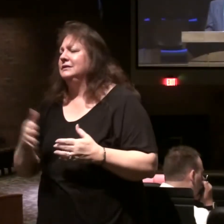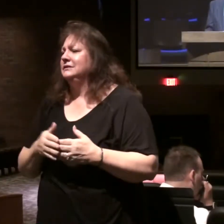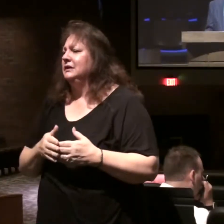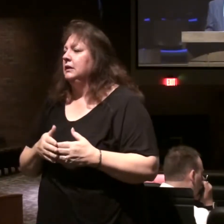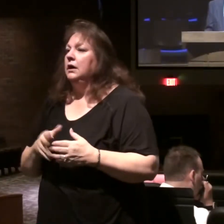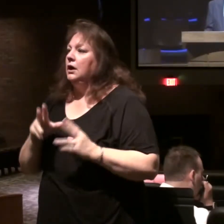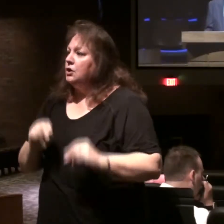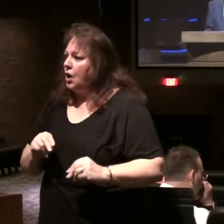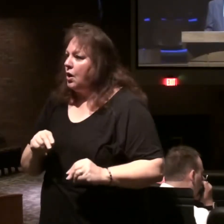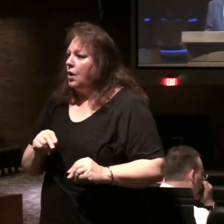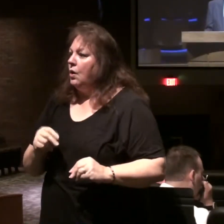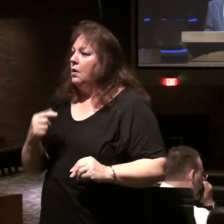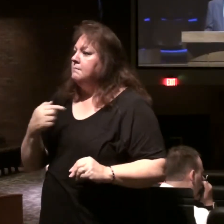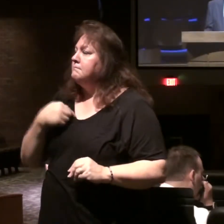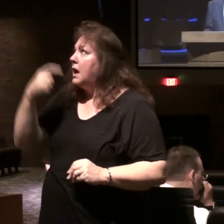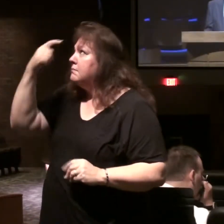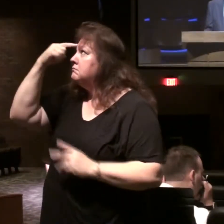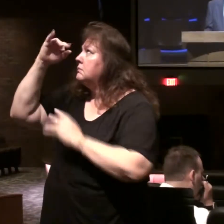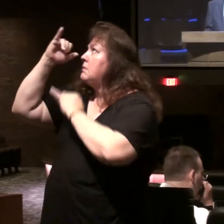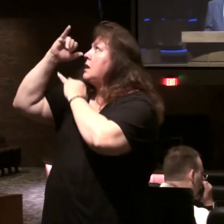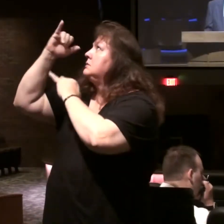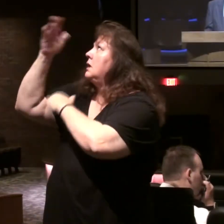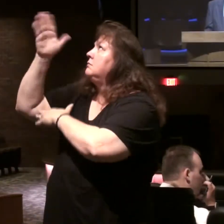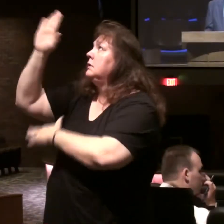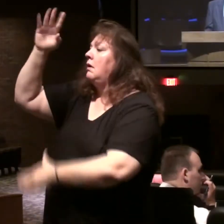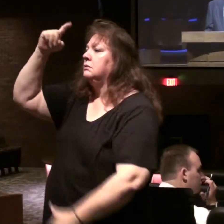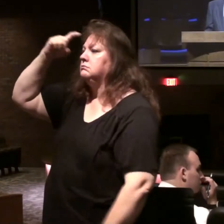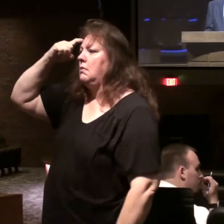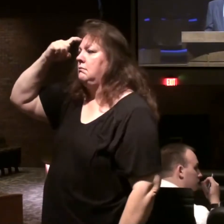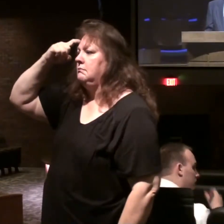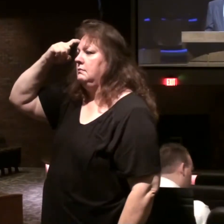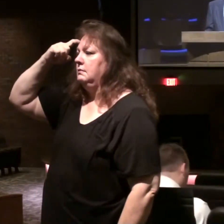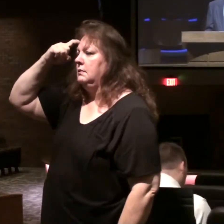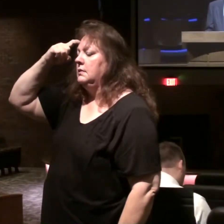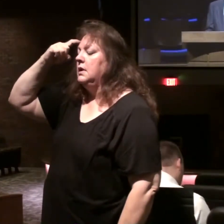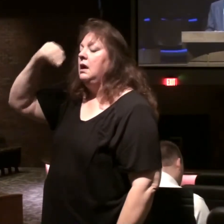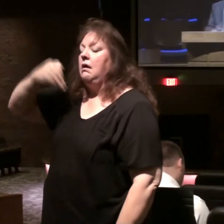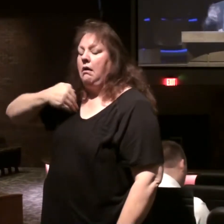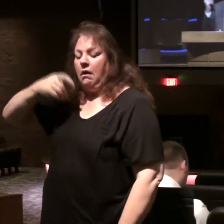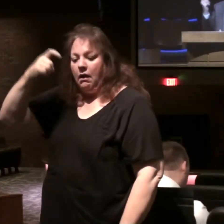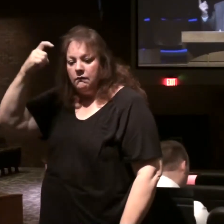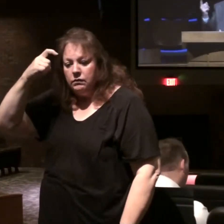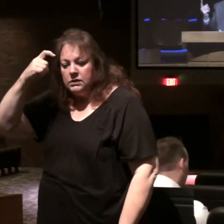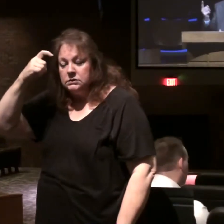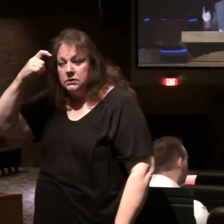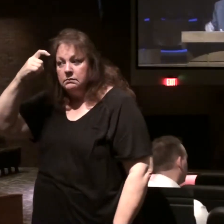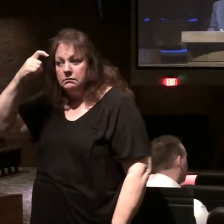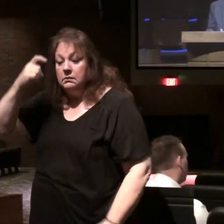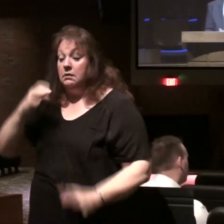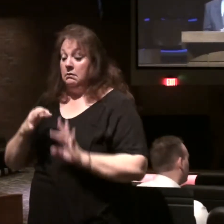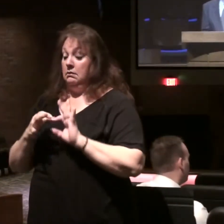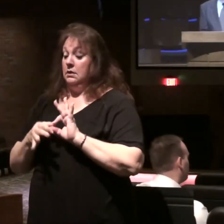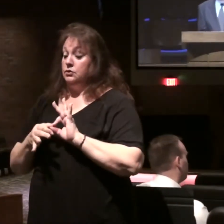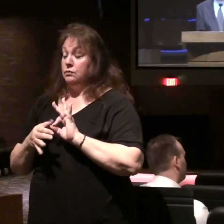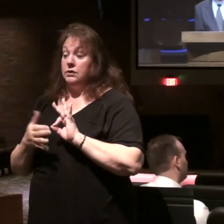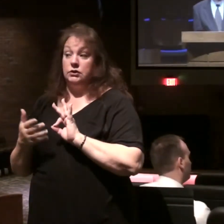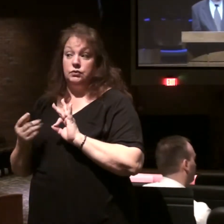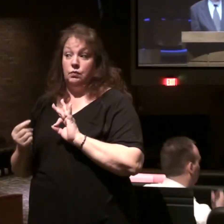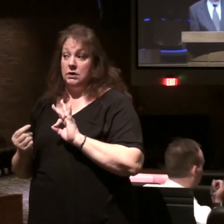we want to have the mind of God here's the mind which has wisdom now here comes the interpretation